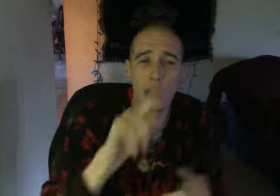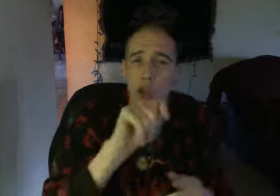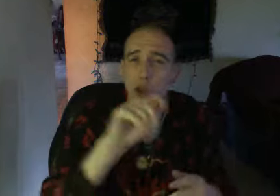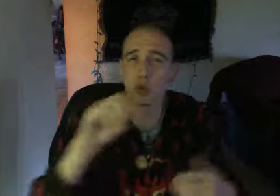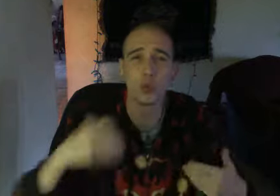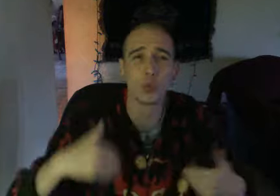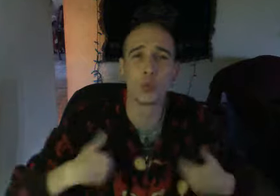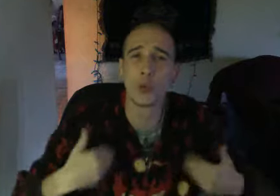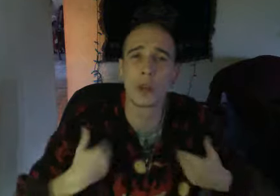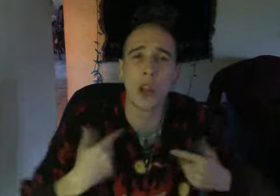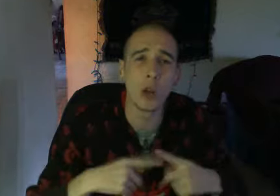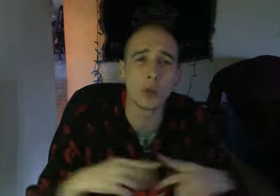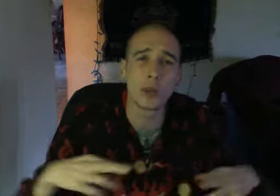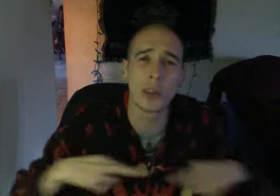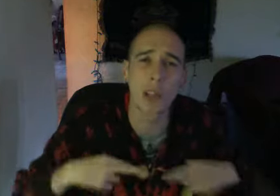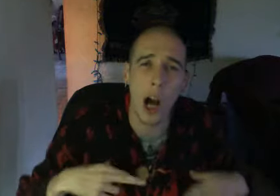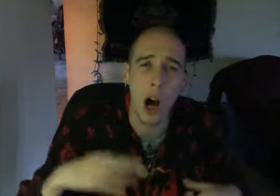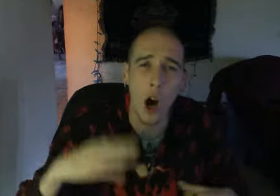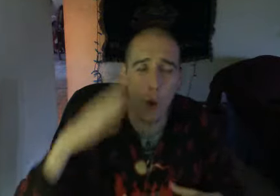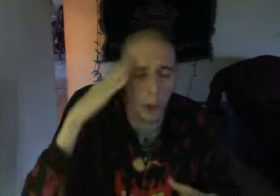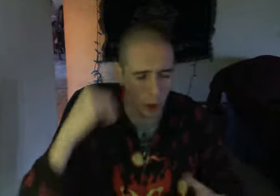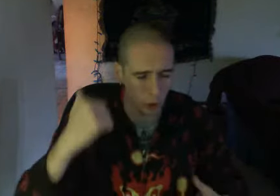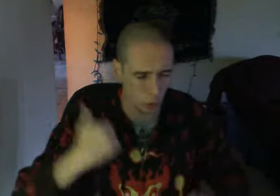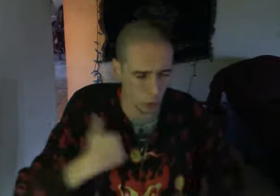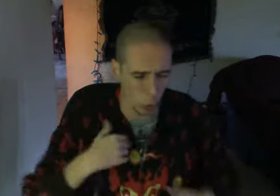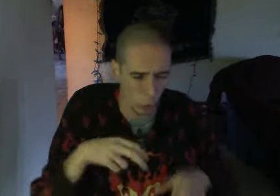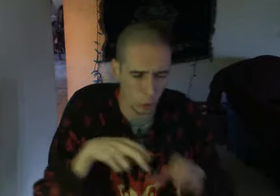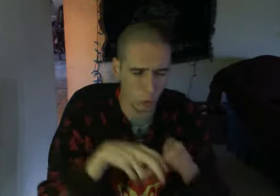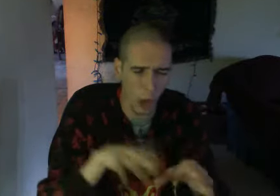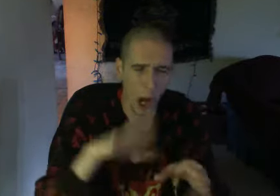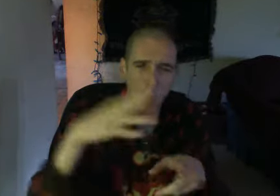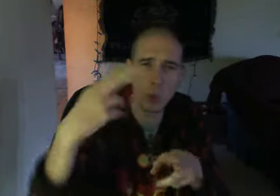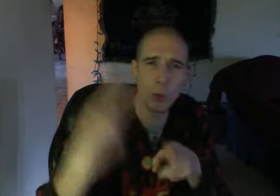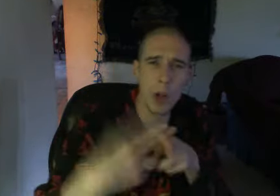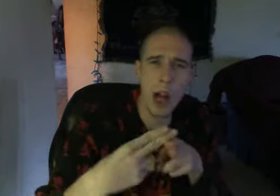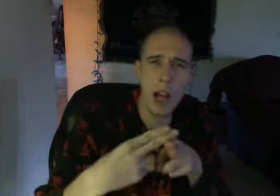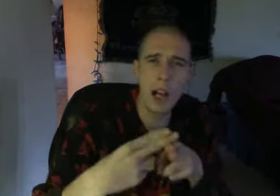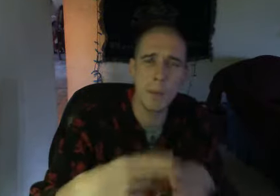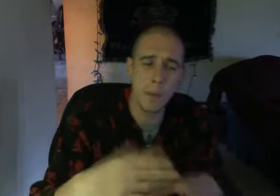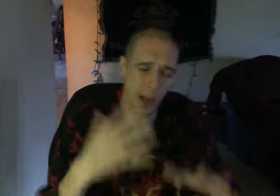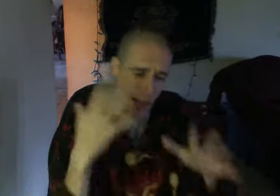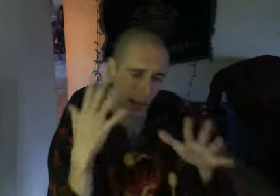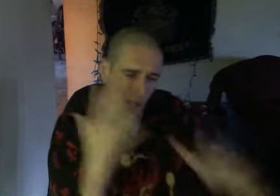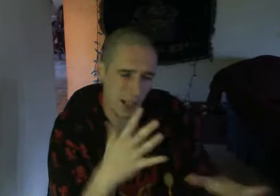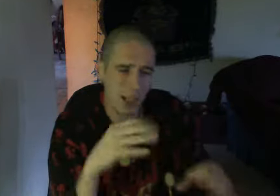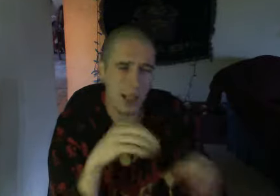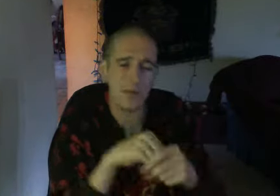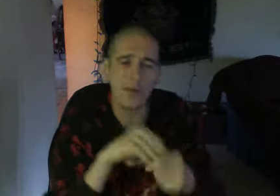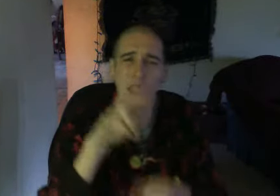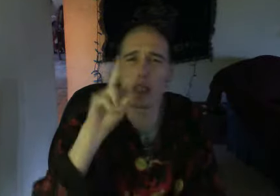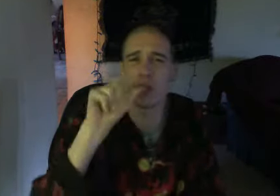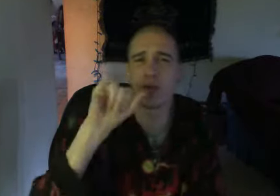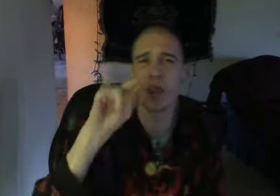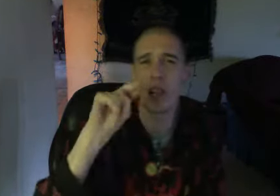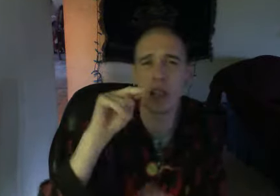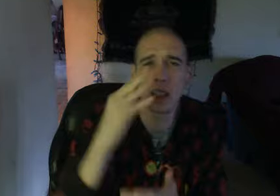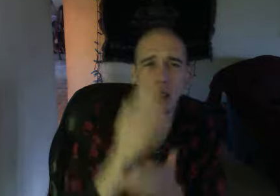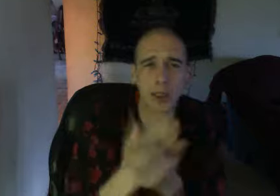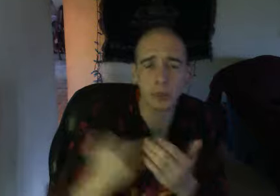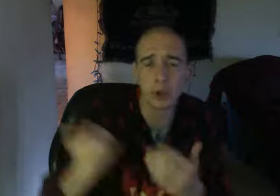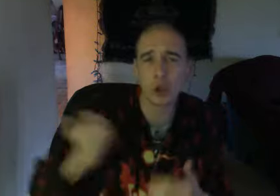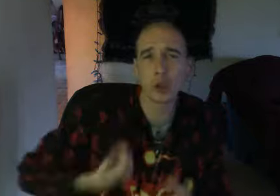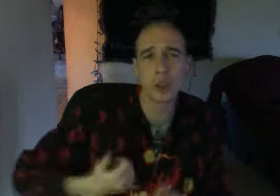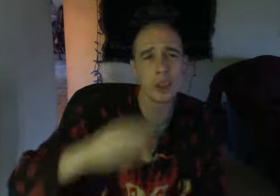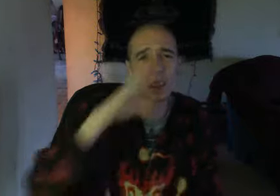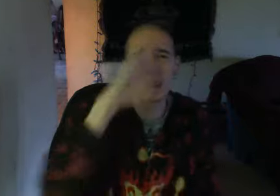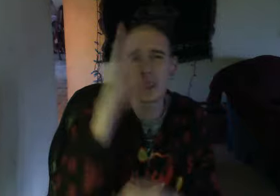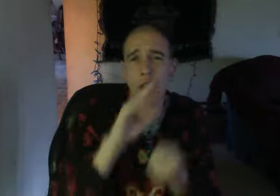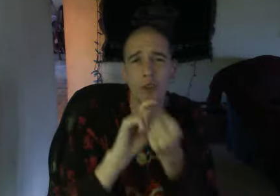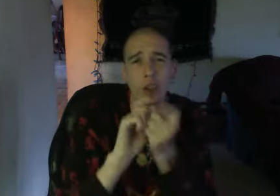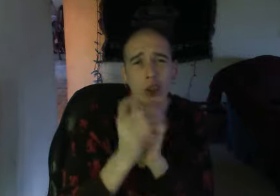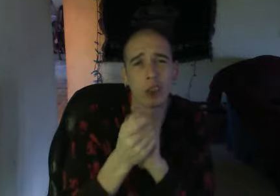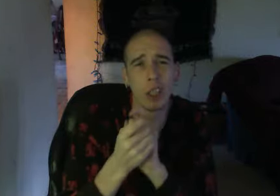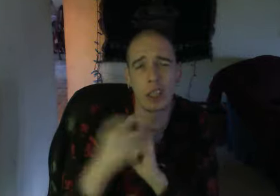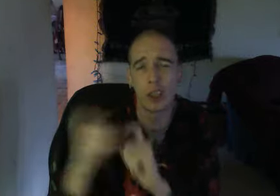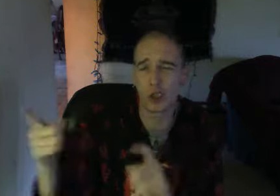young and retired Why soldiers ride for your name, leave it in vain Some jeans never changed